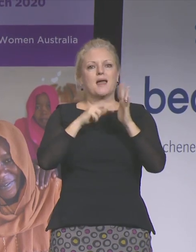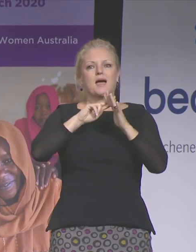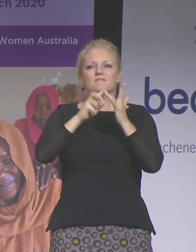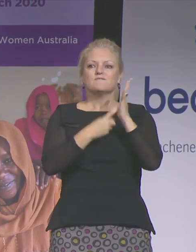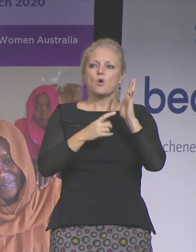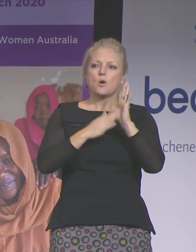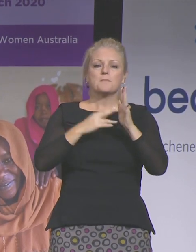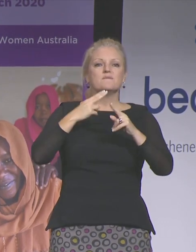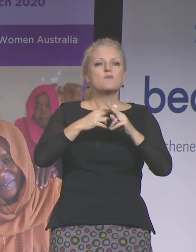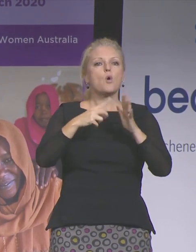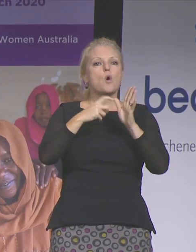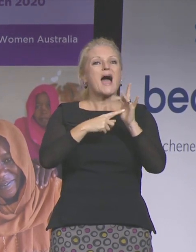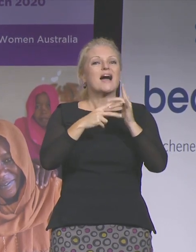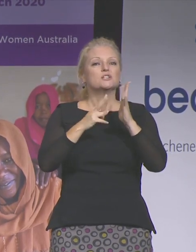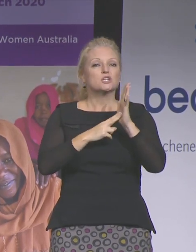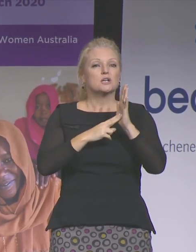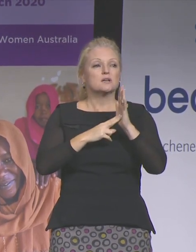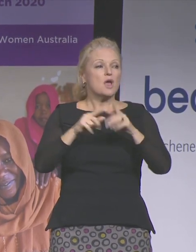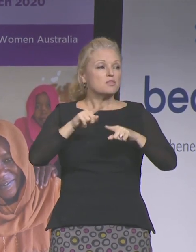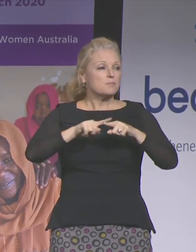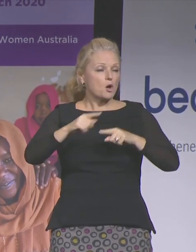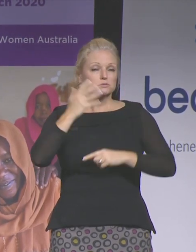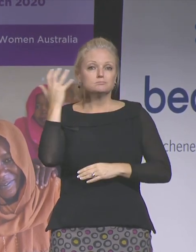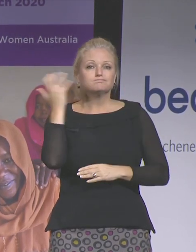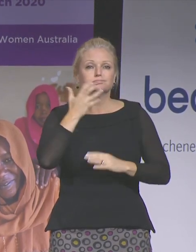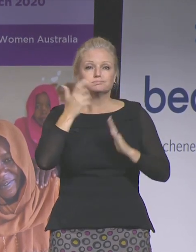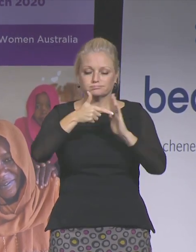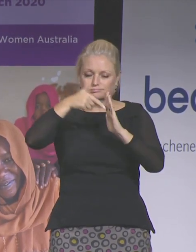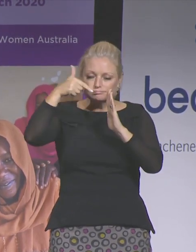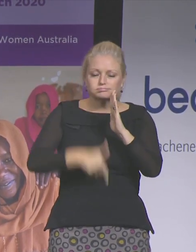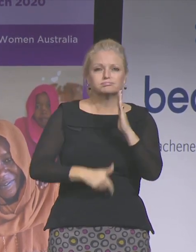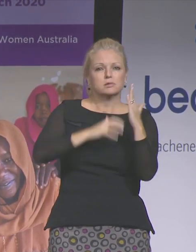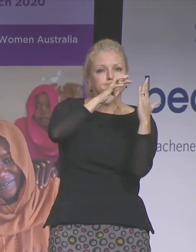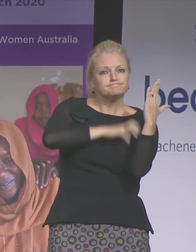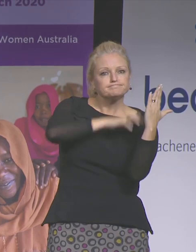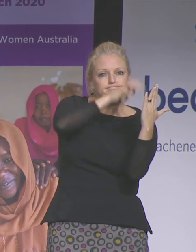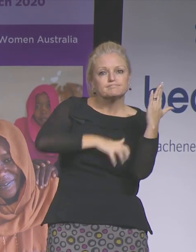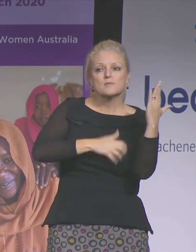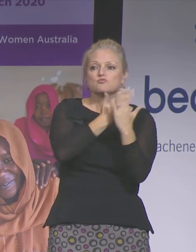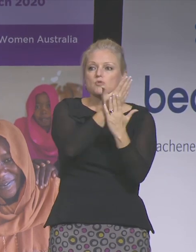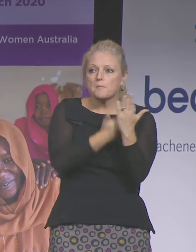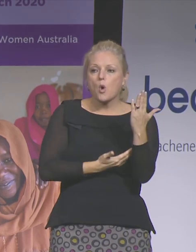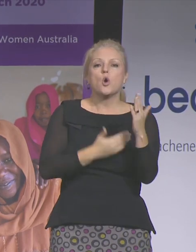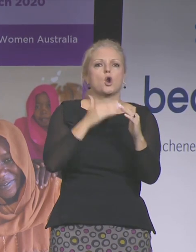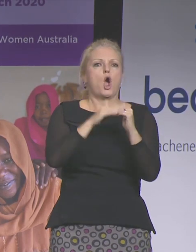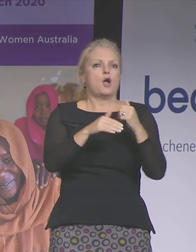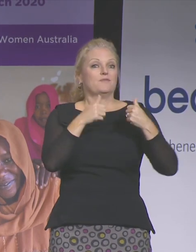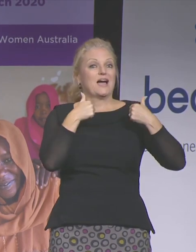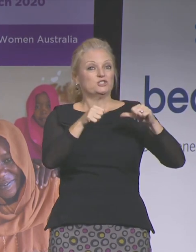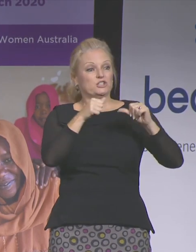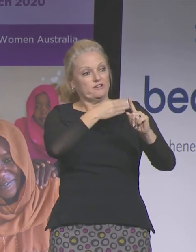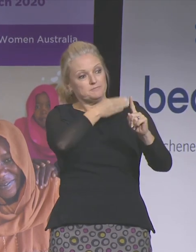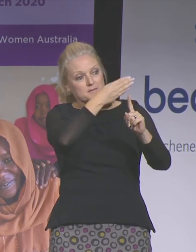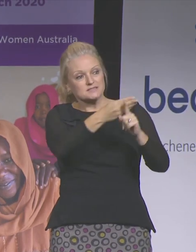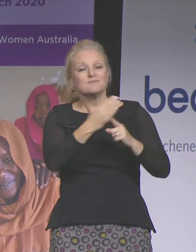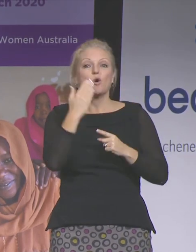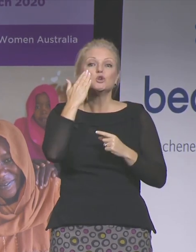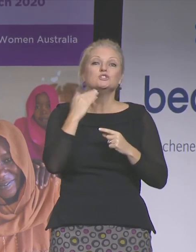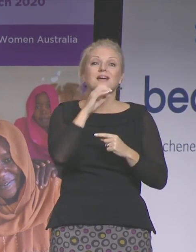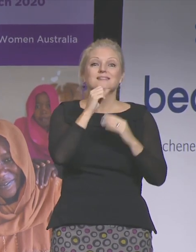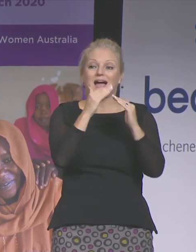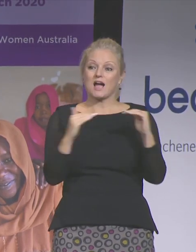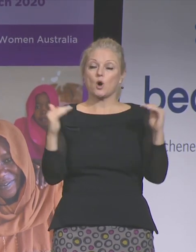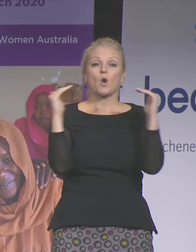comprehensive and transformative global agenda for the achievement of gender equality that the world had ever seen.